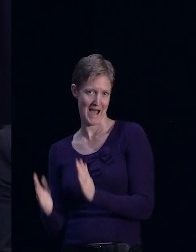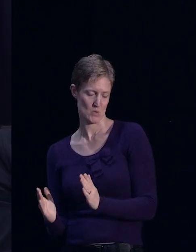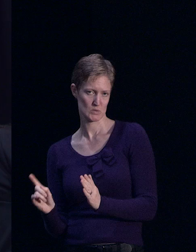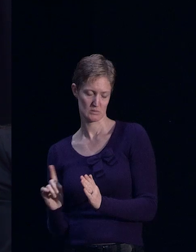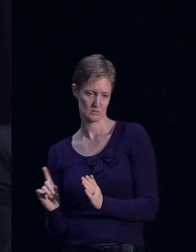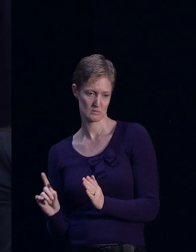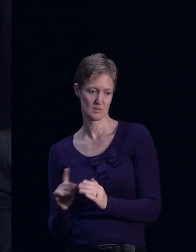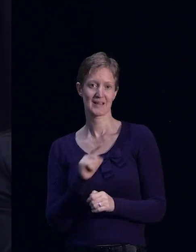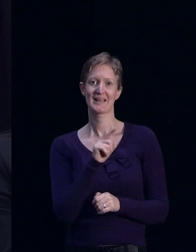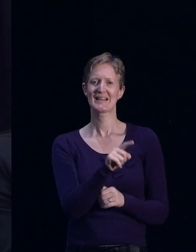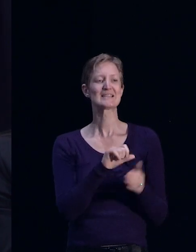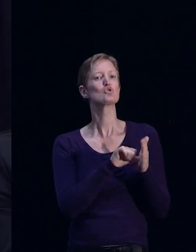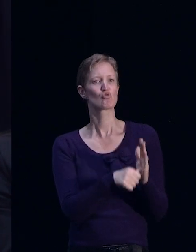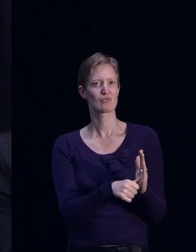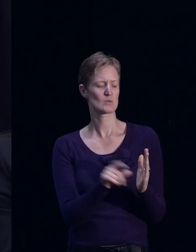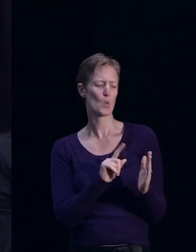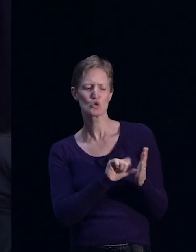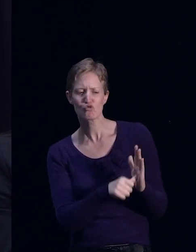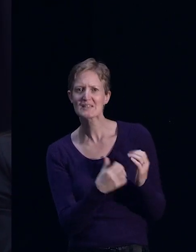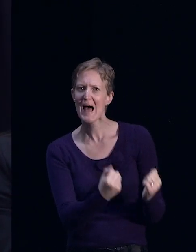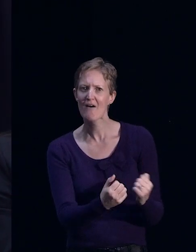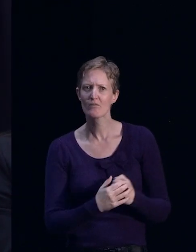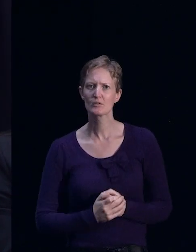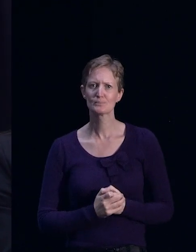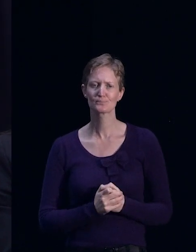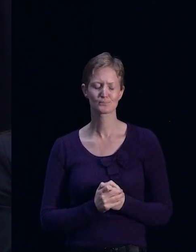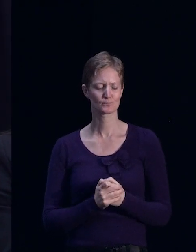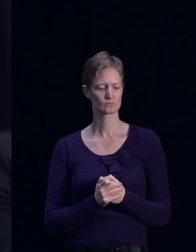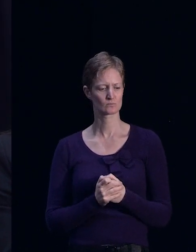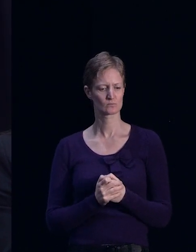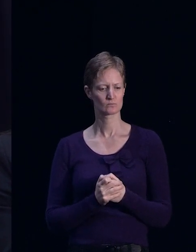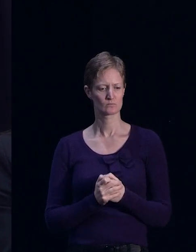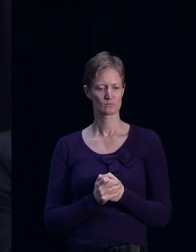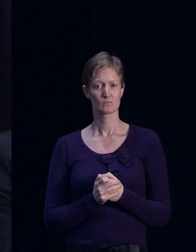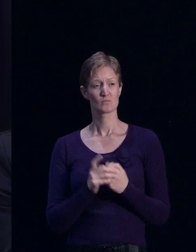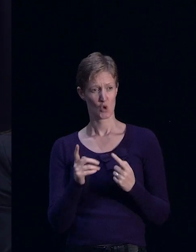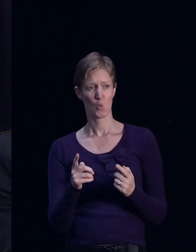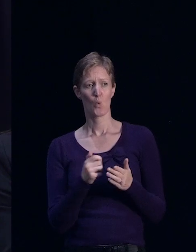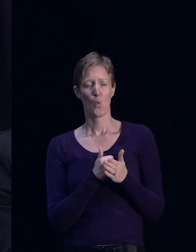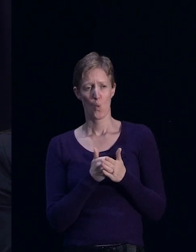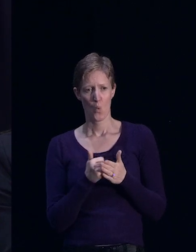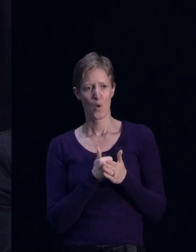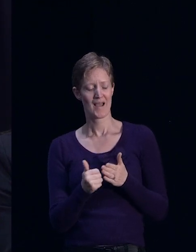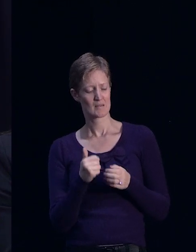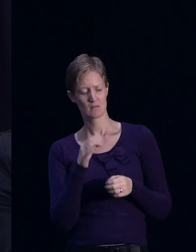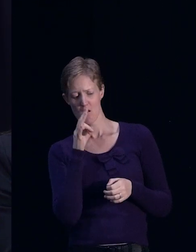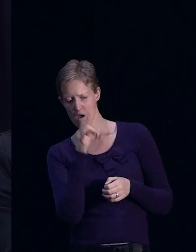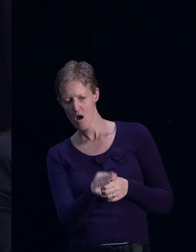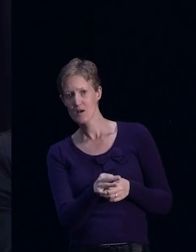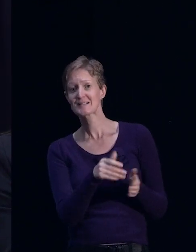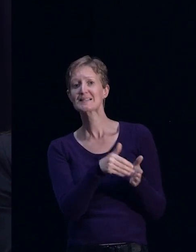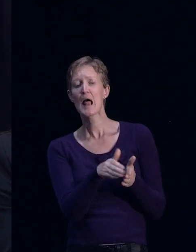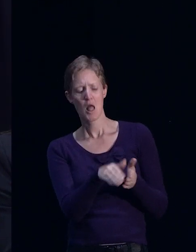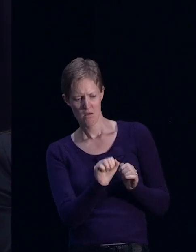is the status of insurance. So I would encourage you to engage with the vendor's